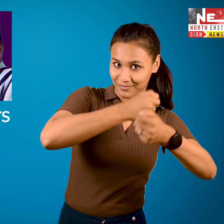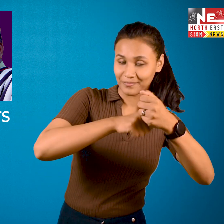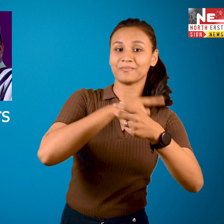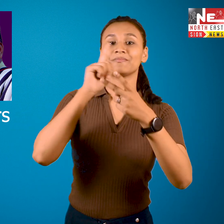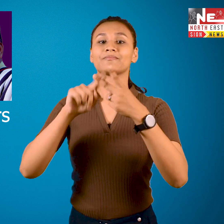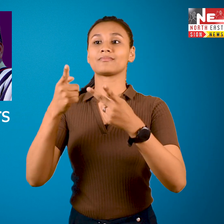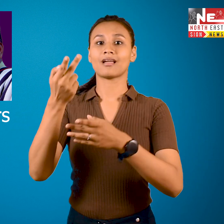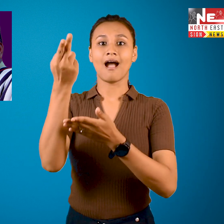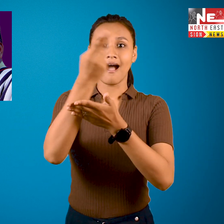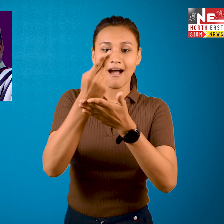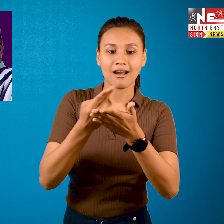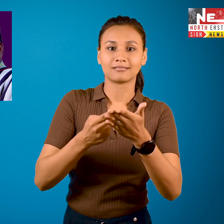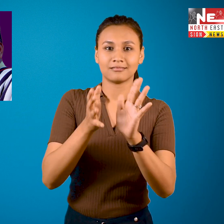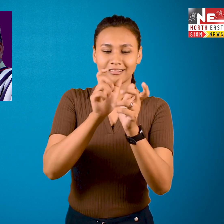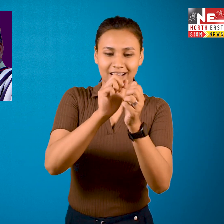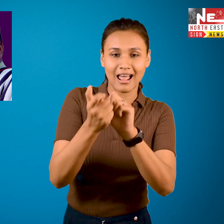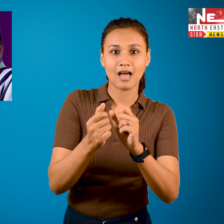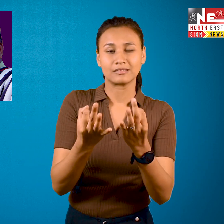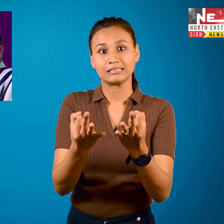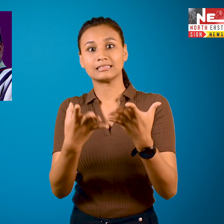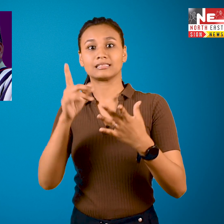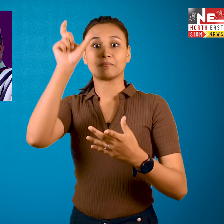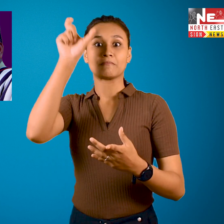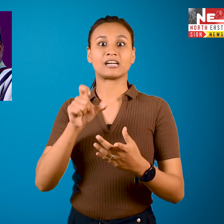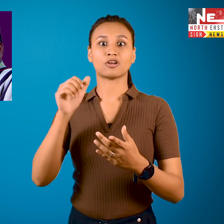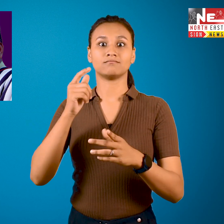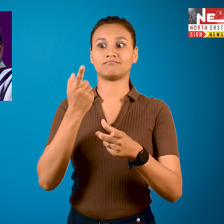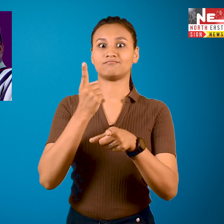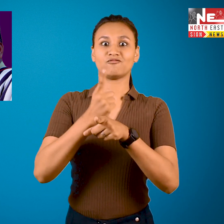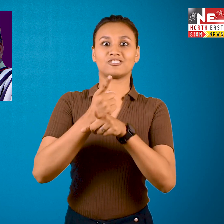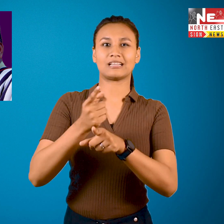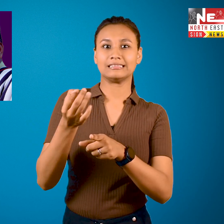honor of hoisting a flag each remembering the bard of Brahmaputra.